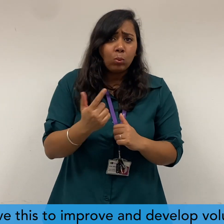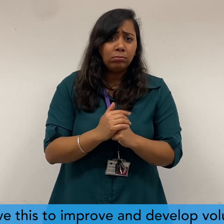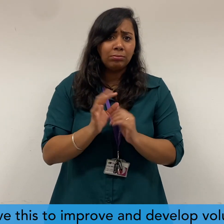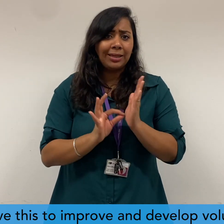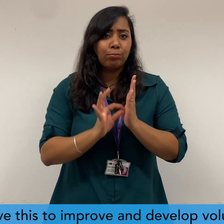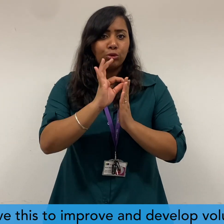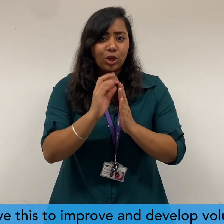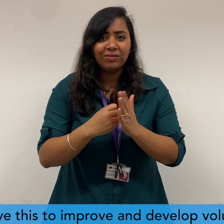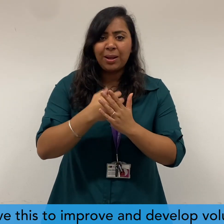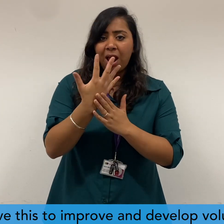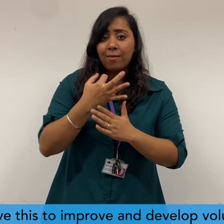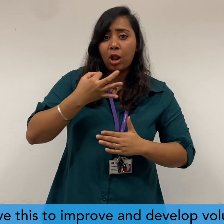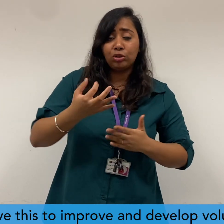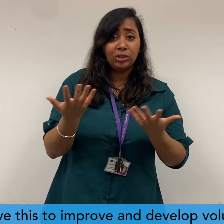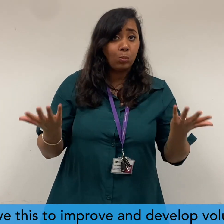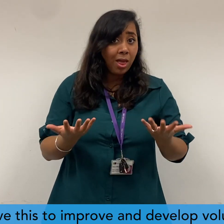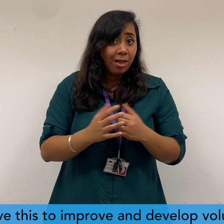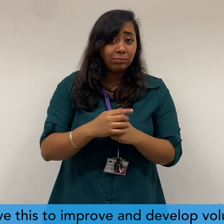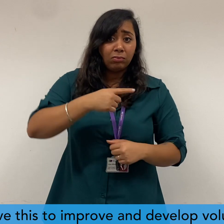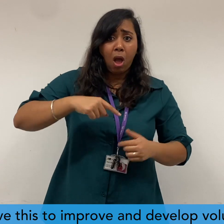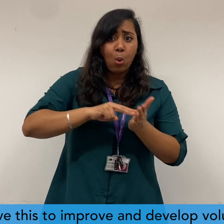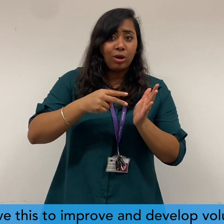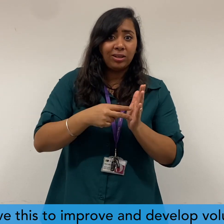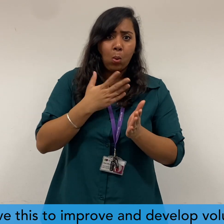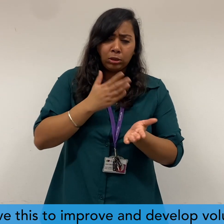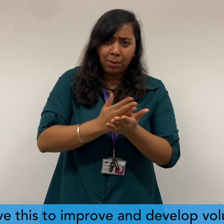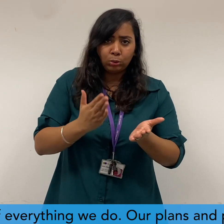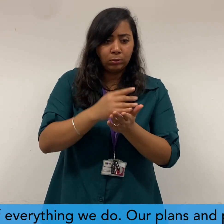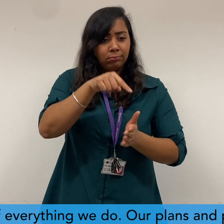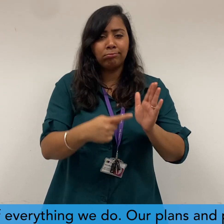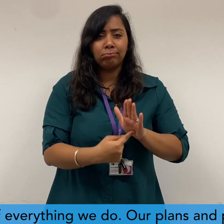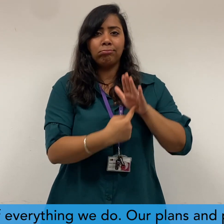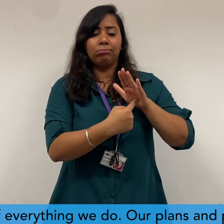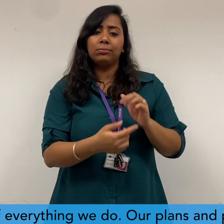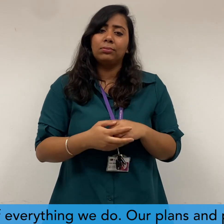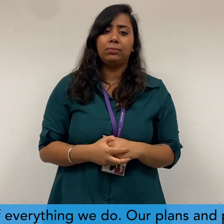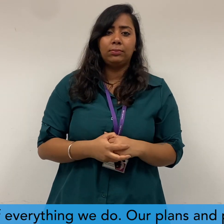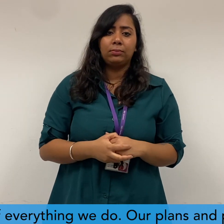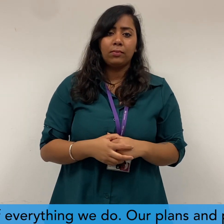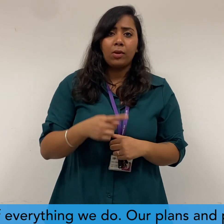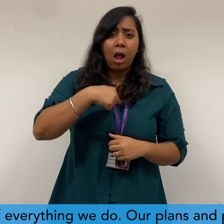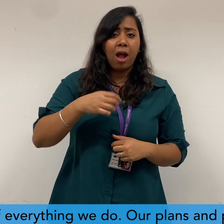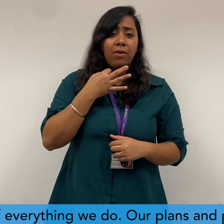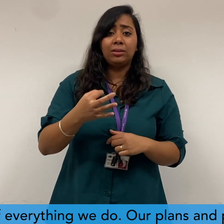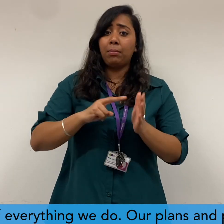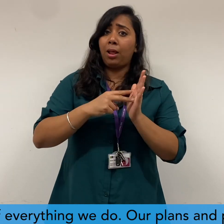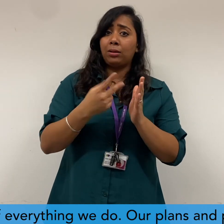and develop volunteering within our organisation and ensure that they're at the heart of everything we do. Our plans and priorities